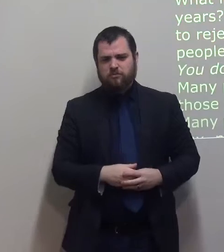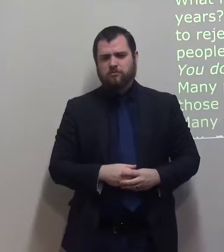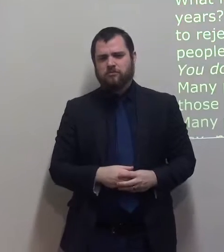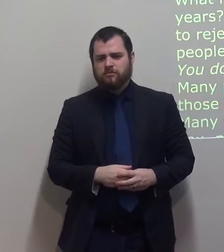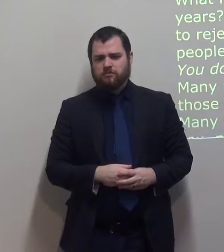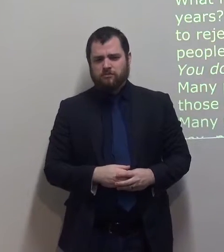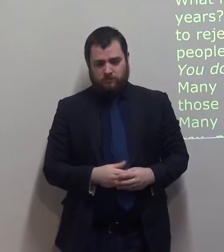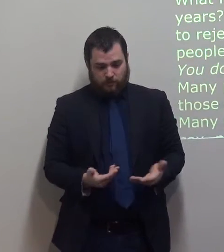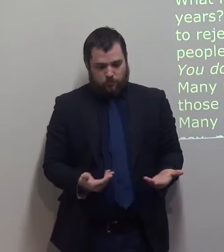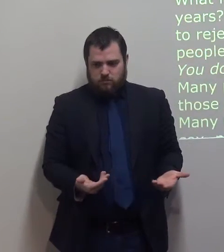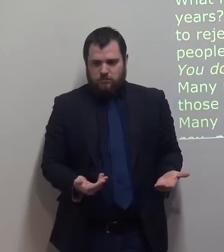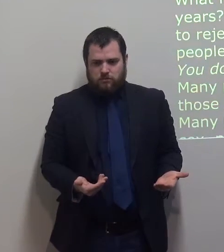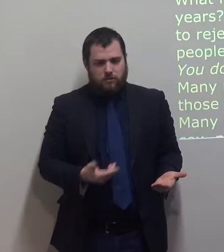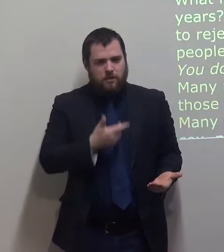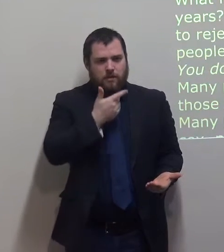Many people think this is fine.